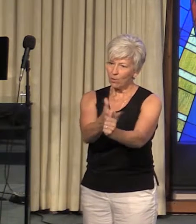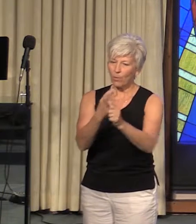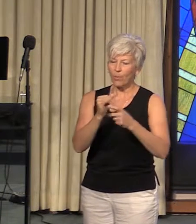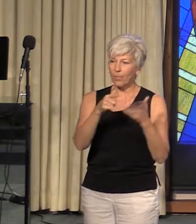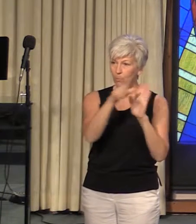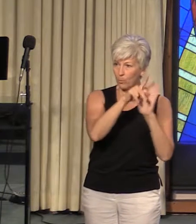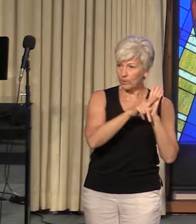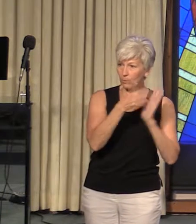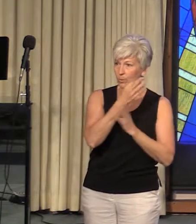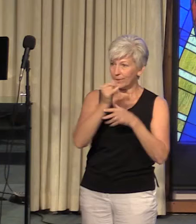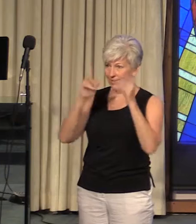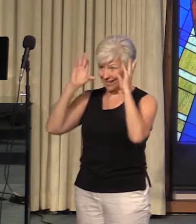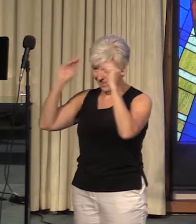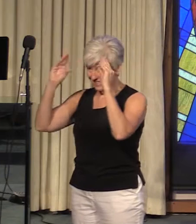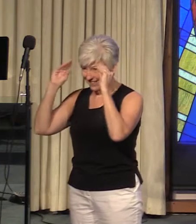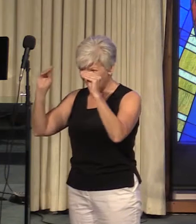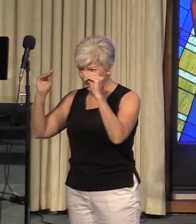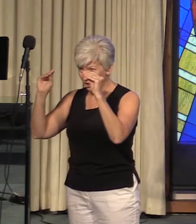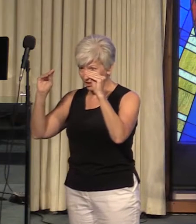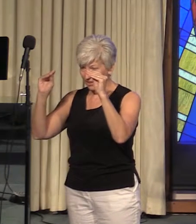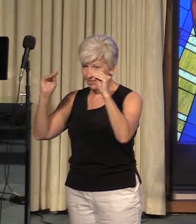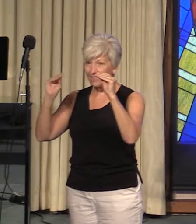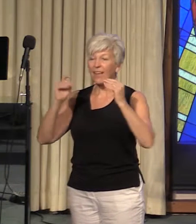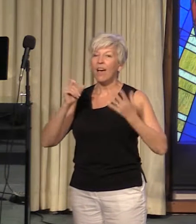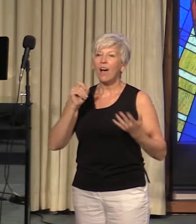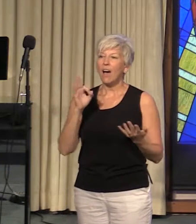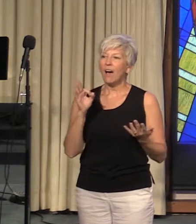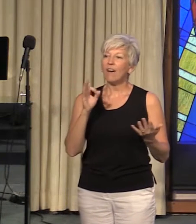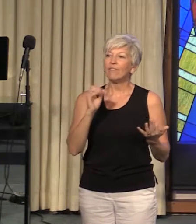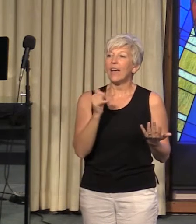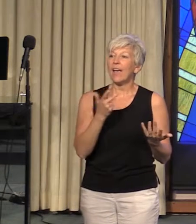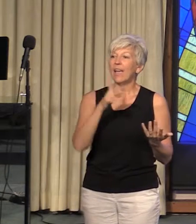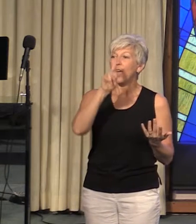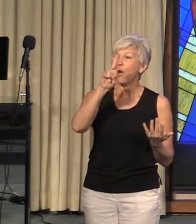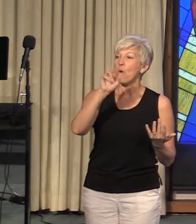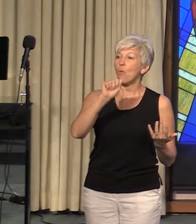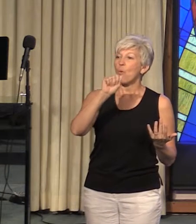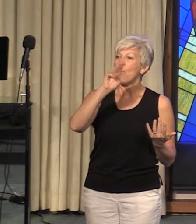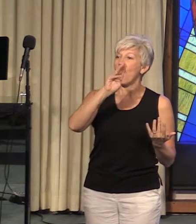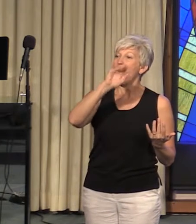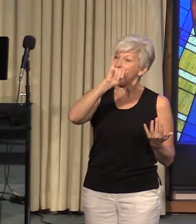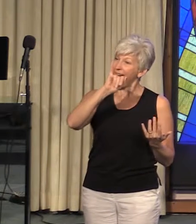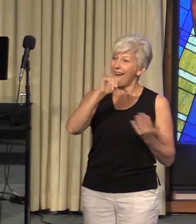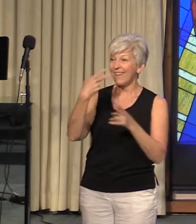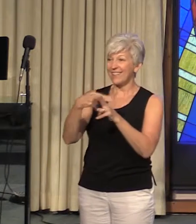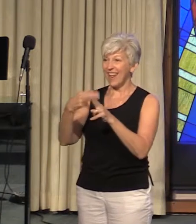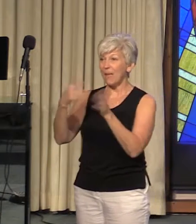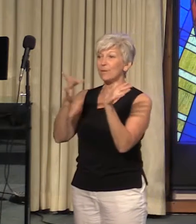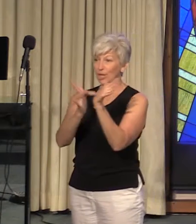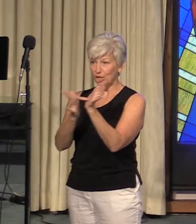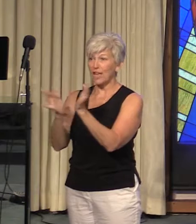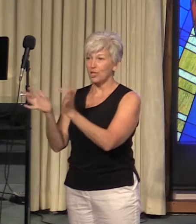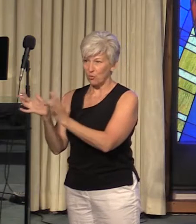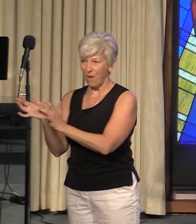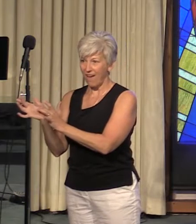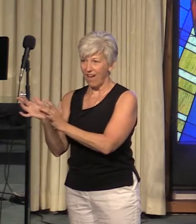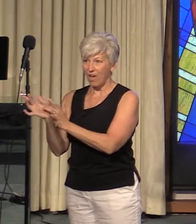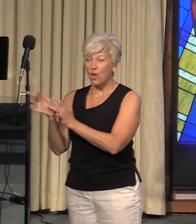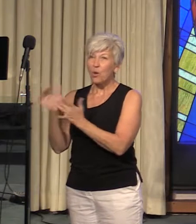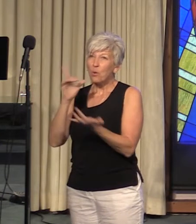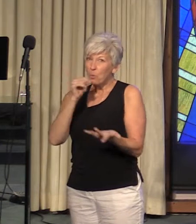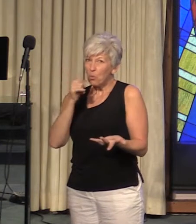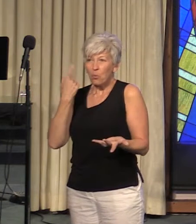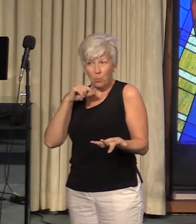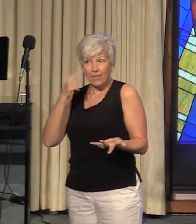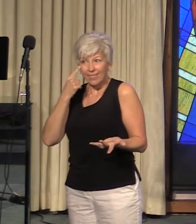of an itinerant rabbi named Yeshua, who we are pretty sure lived in Nazareth